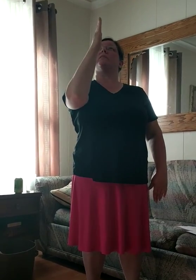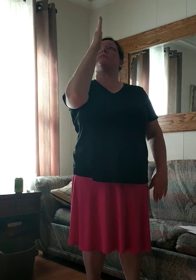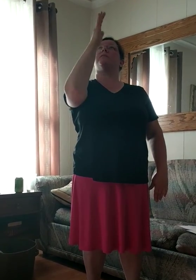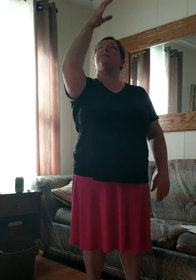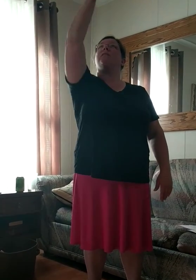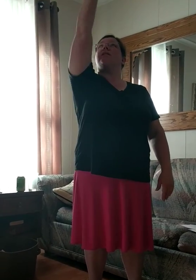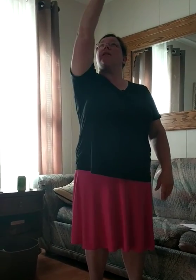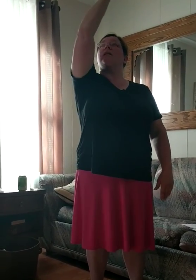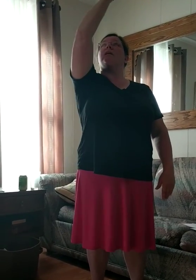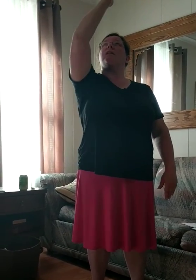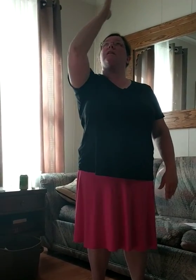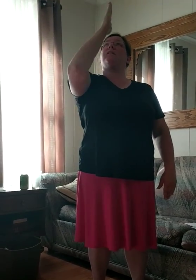us.